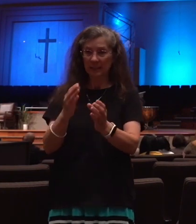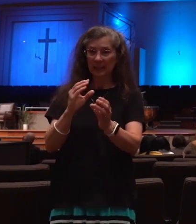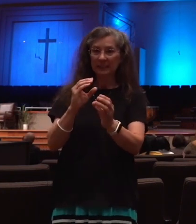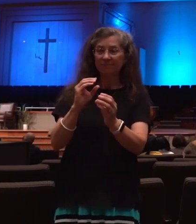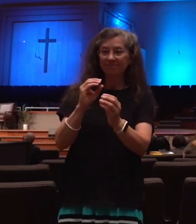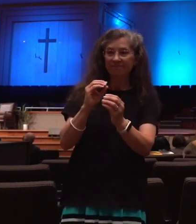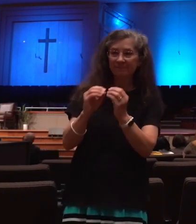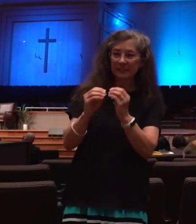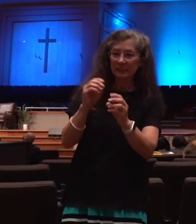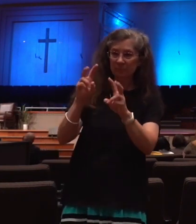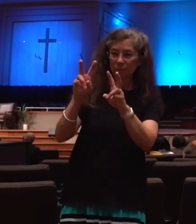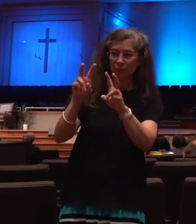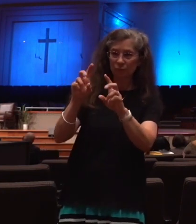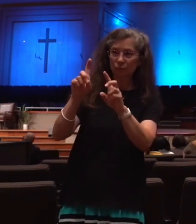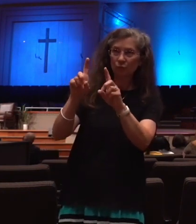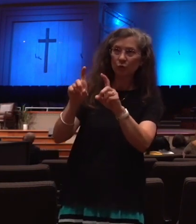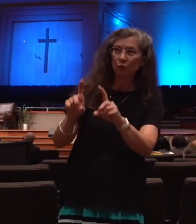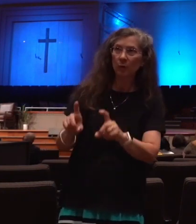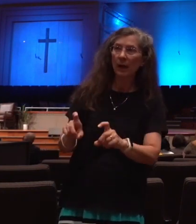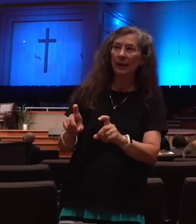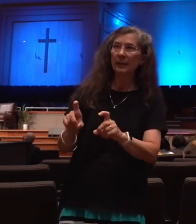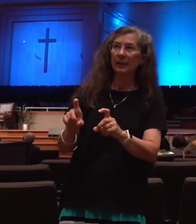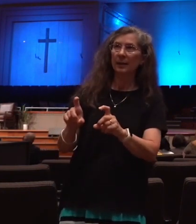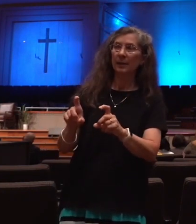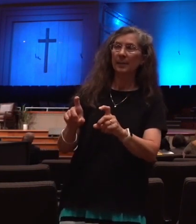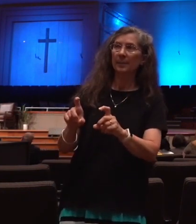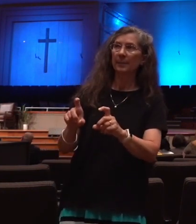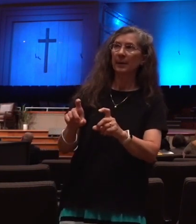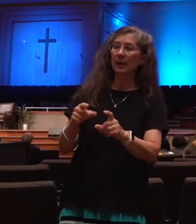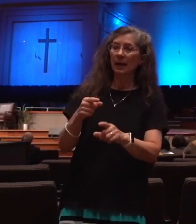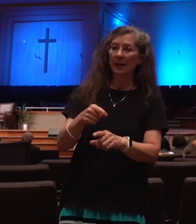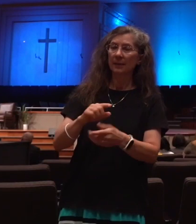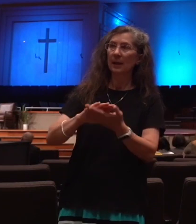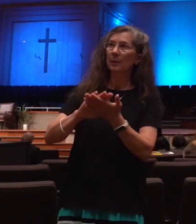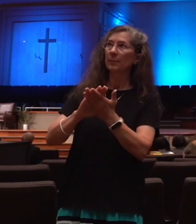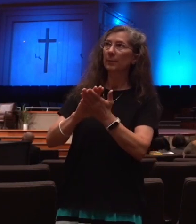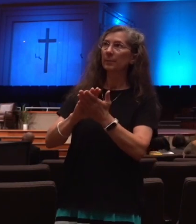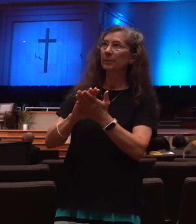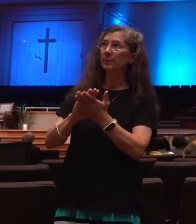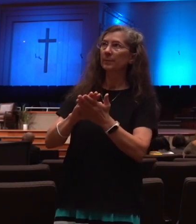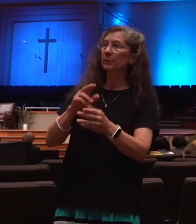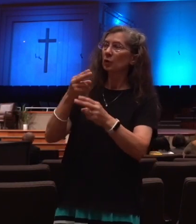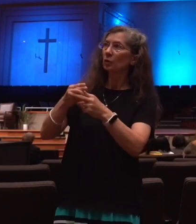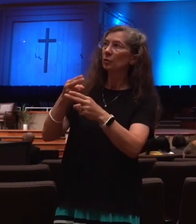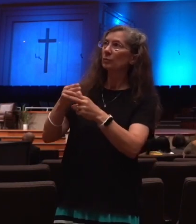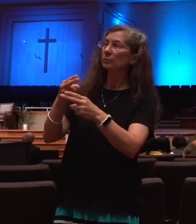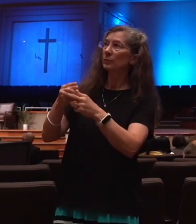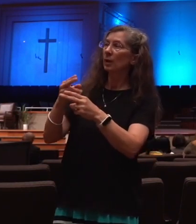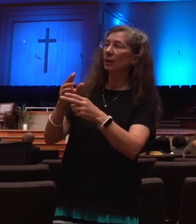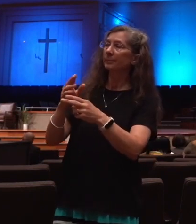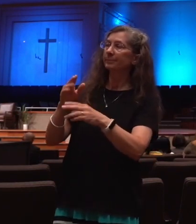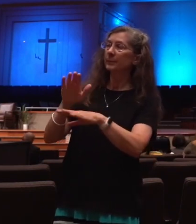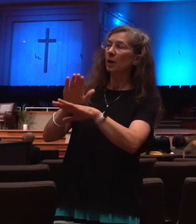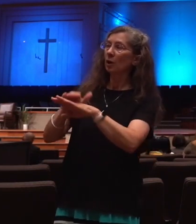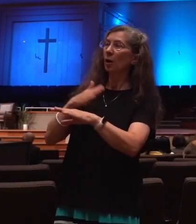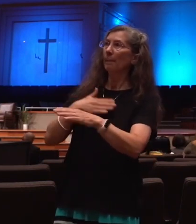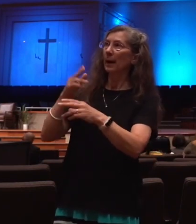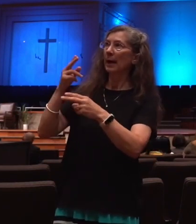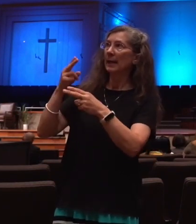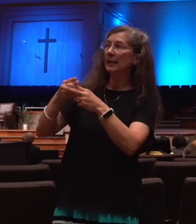will try them as gold is tried. They shall call on my name and I will hear them. I will say,